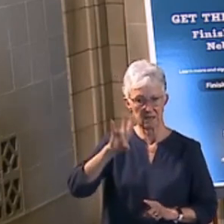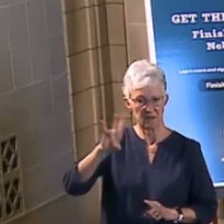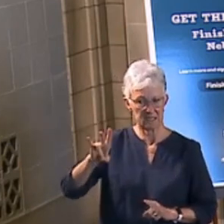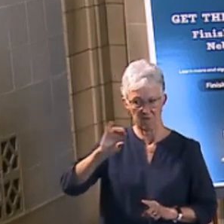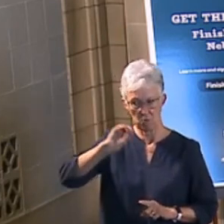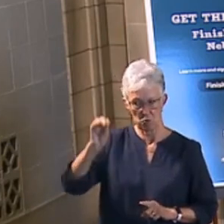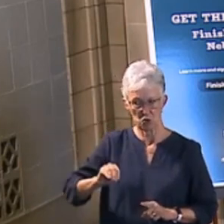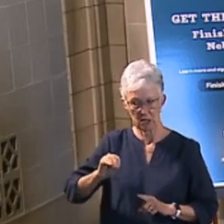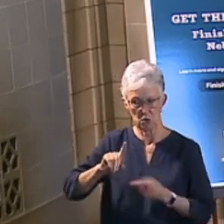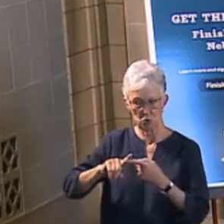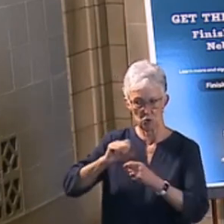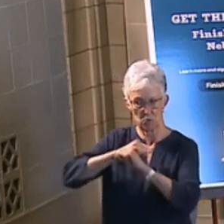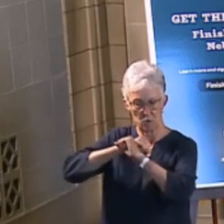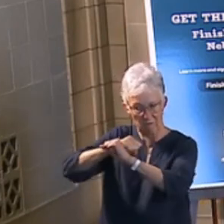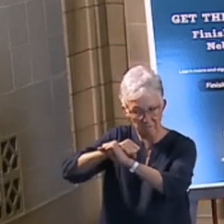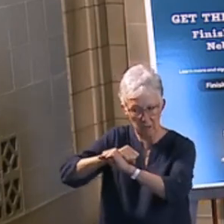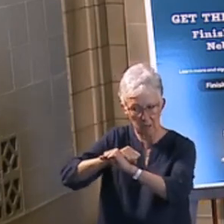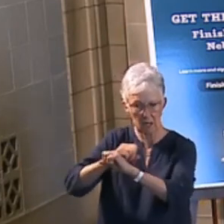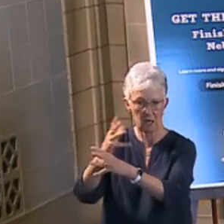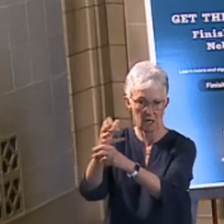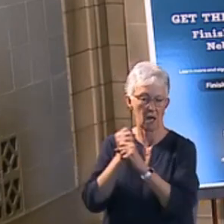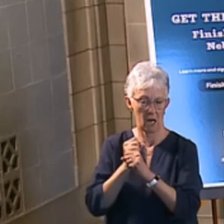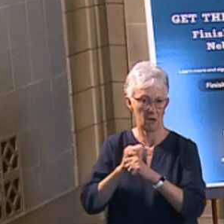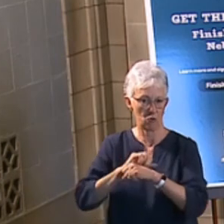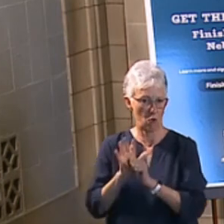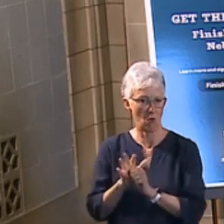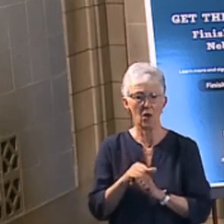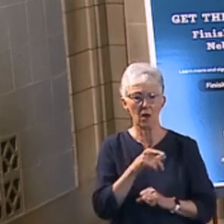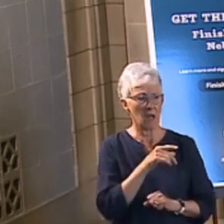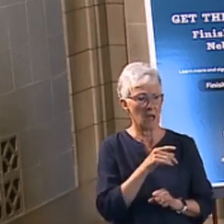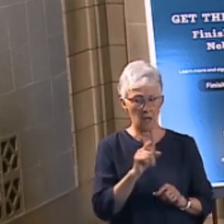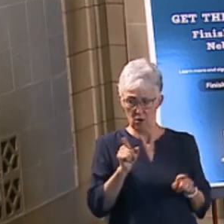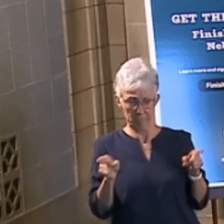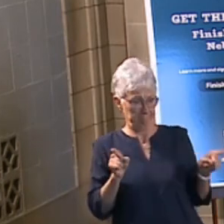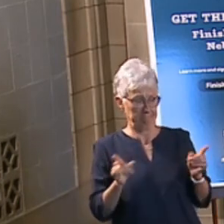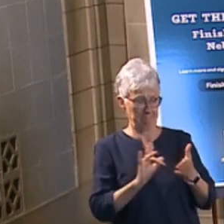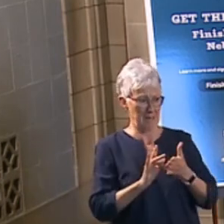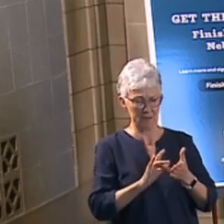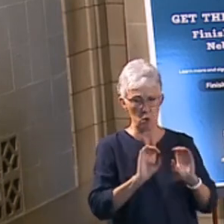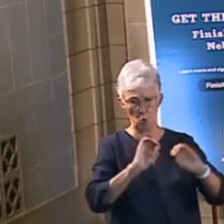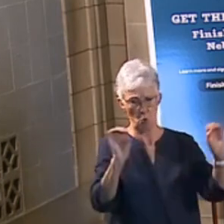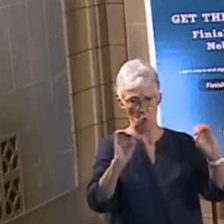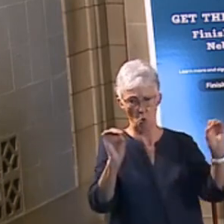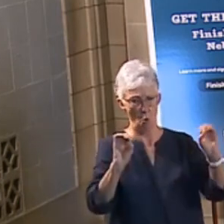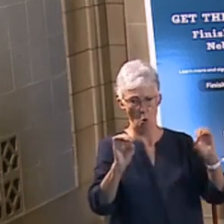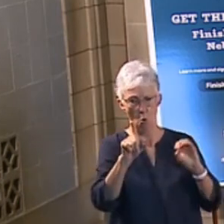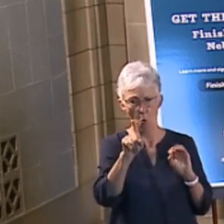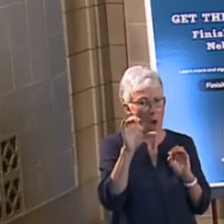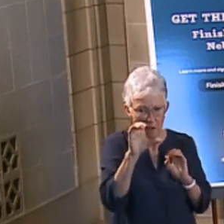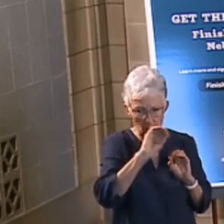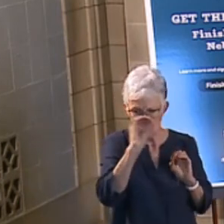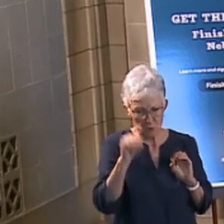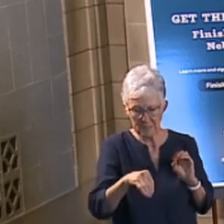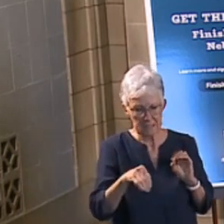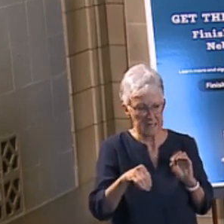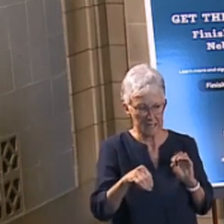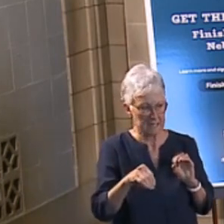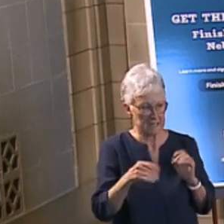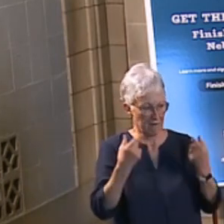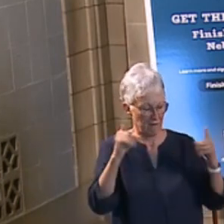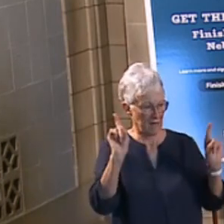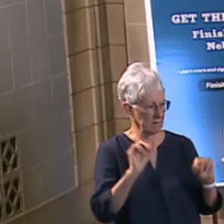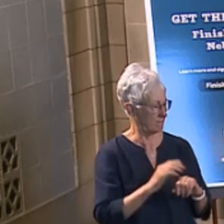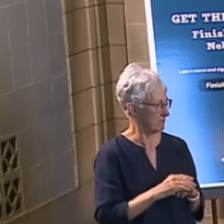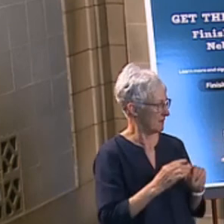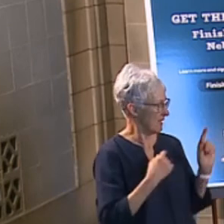States. So they're not 100% effective as far as getting infected. It's a small fraction of one percent. I think the governor